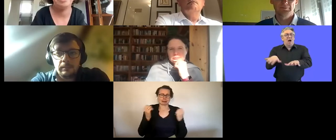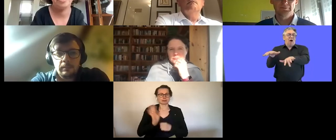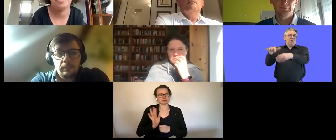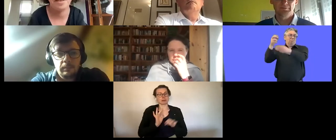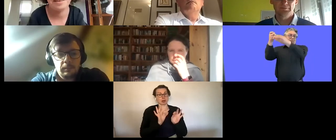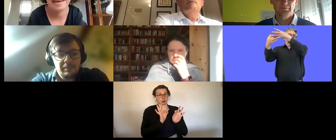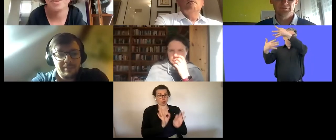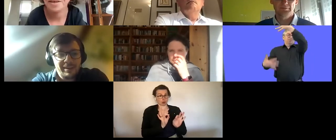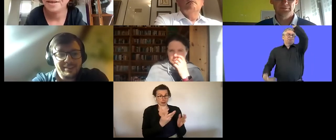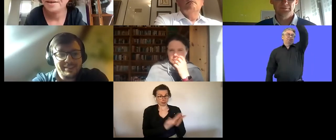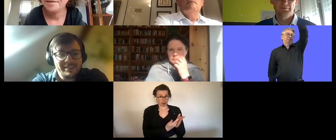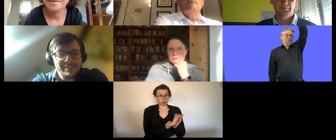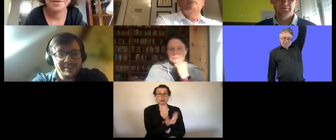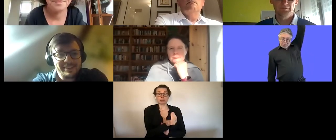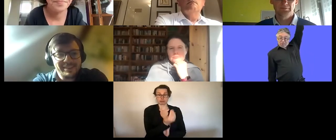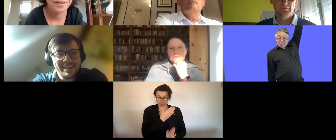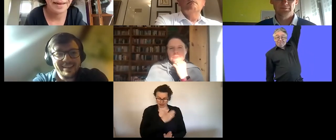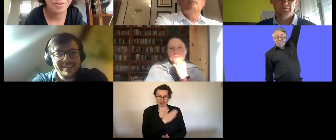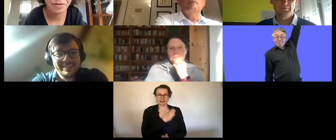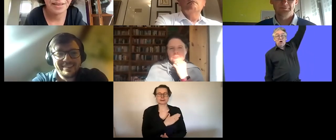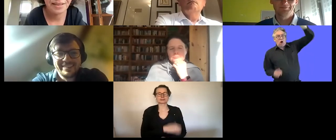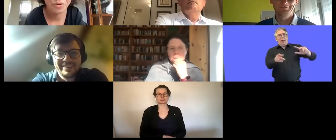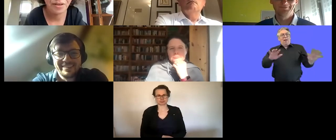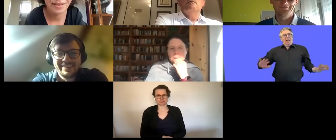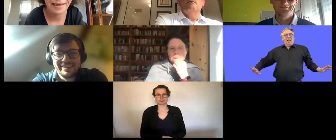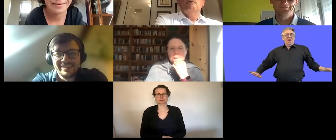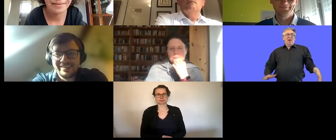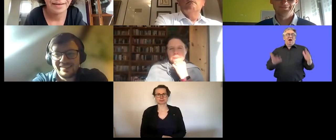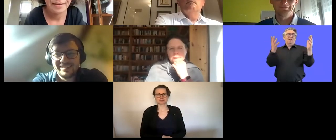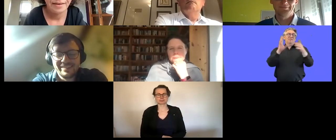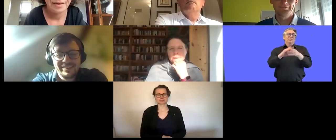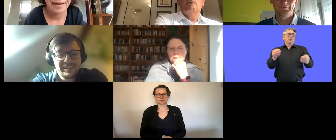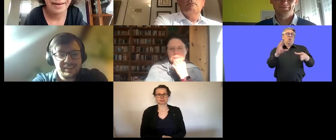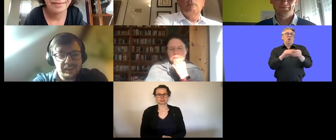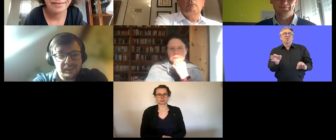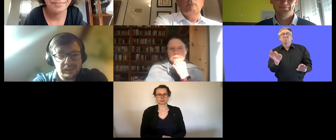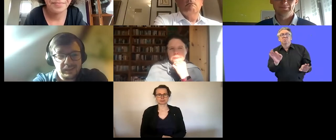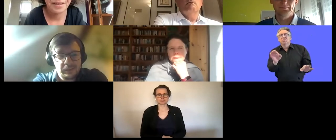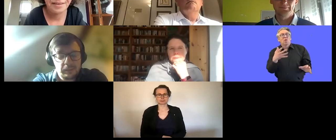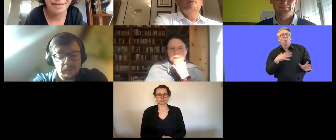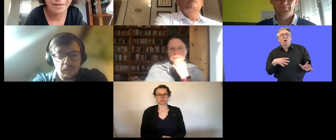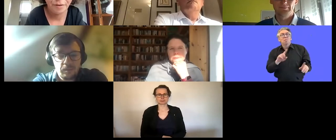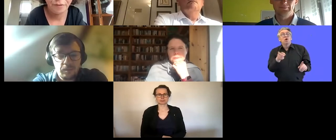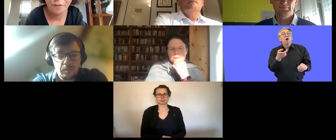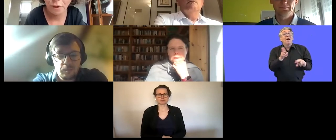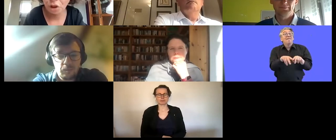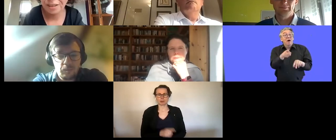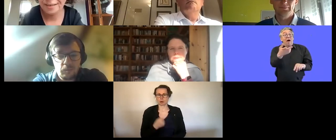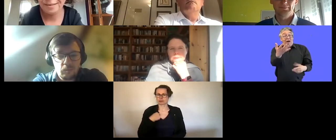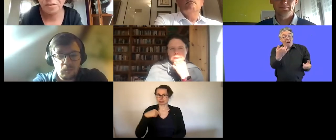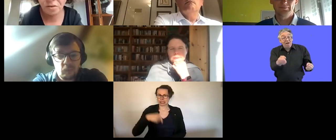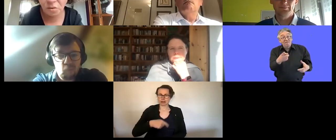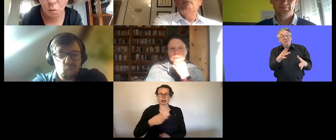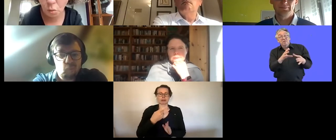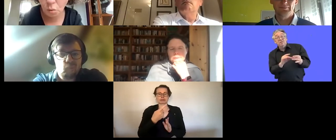us the whole story of your life um but if you do have some concrete examples then we would be very